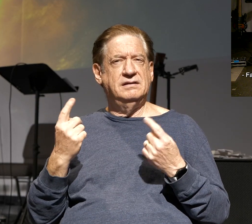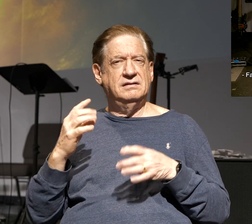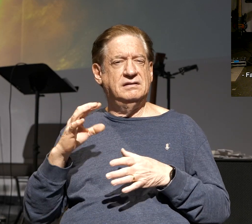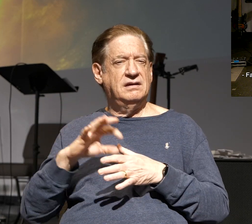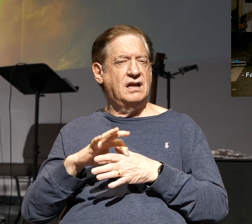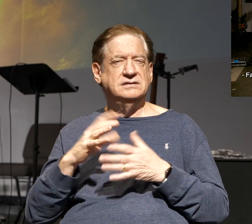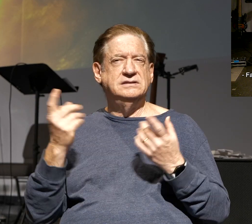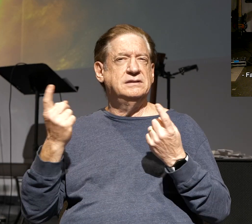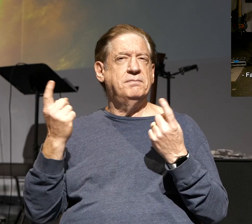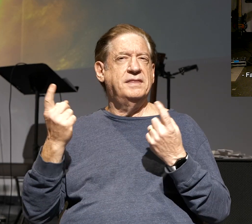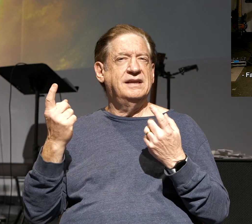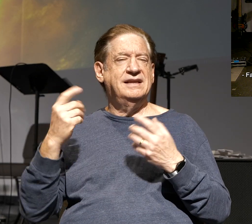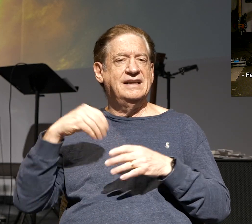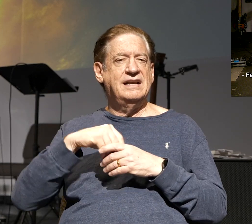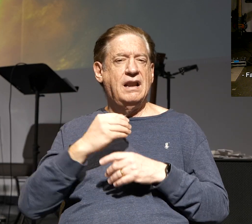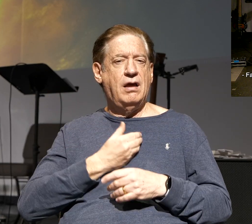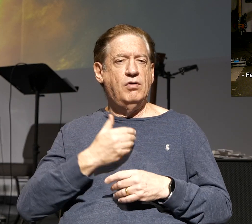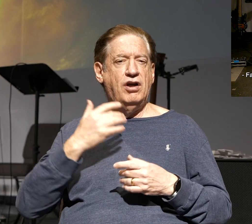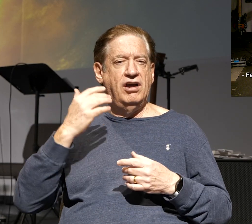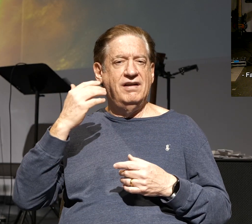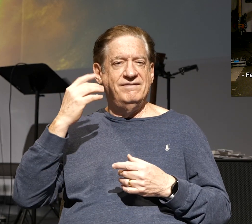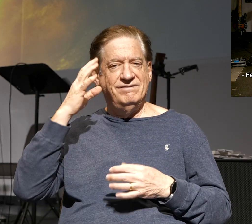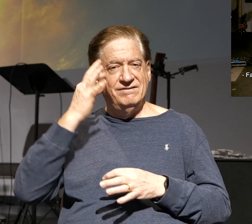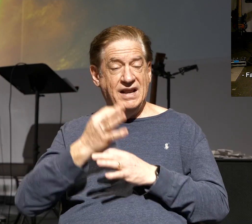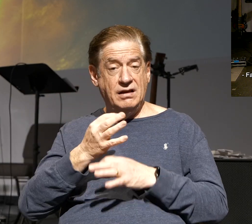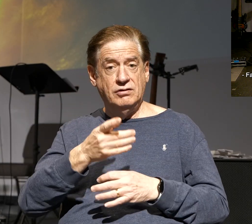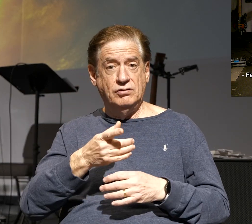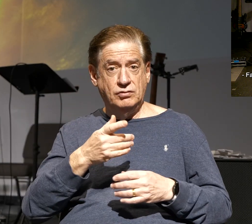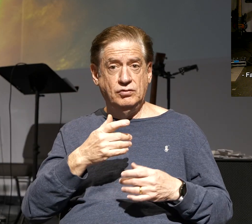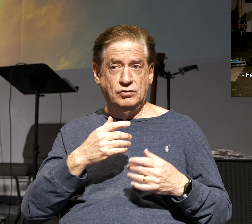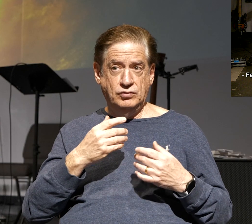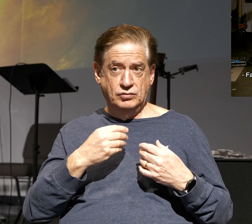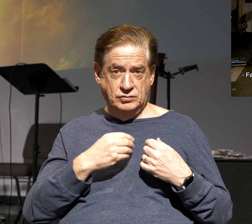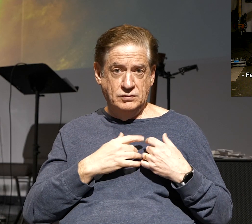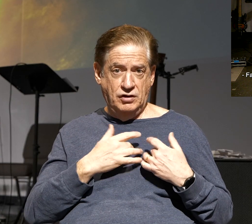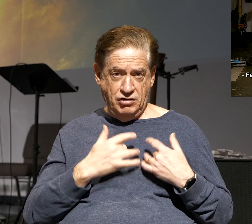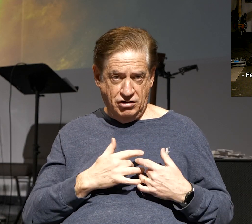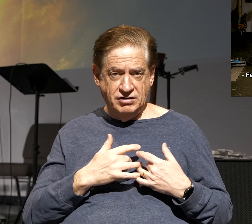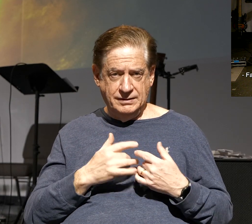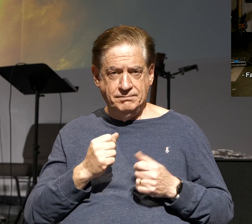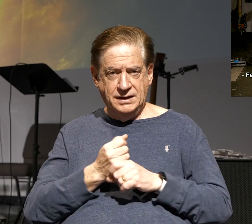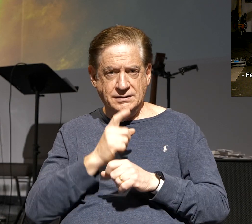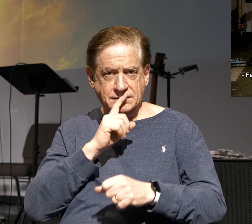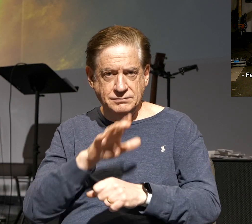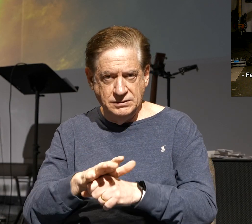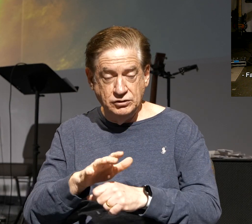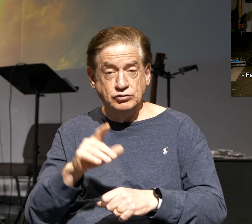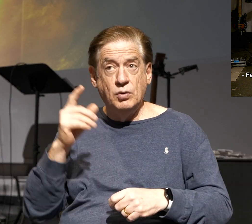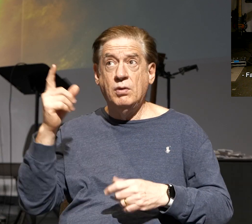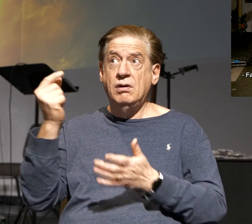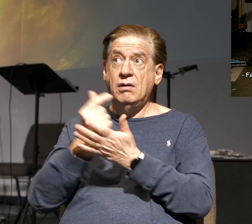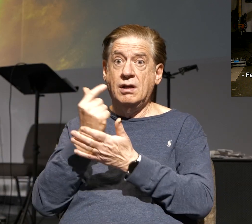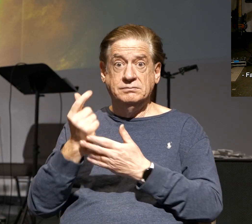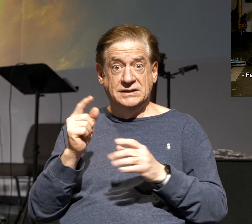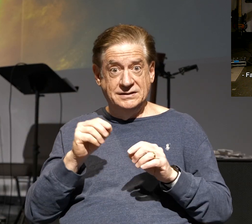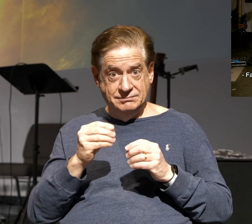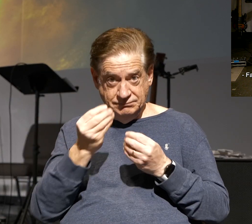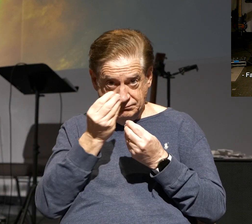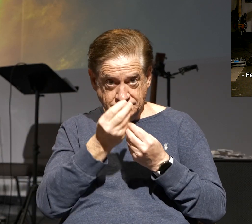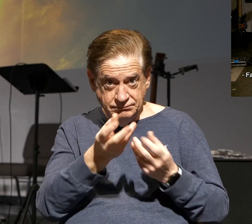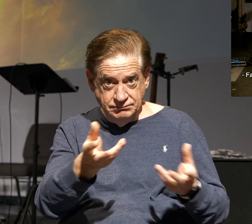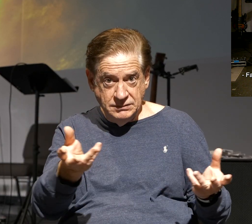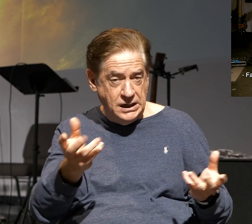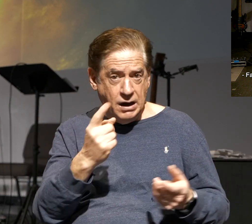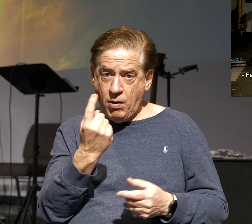and then it moves your heart, and then you make a commitment to it. So listen to what he says here. Because our gospel came to you not